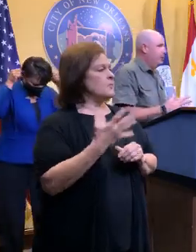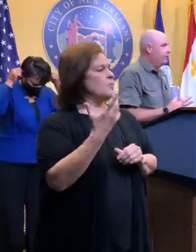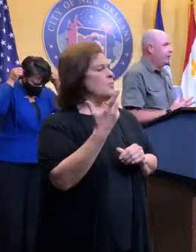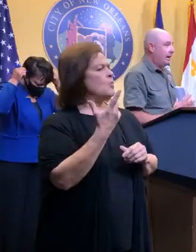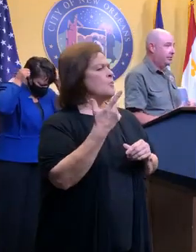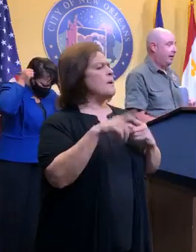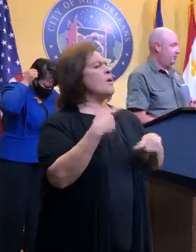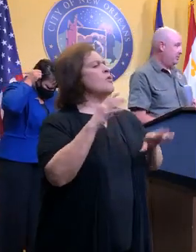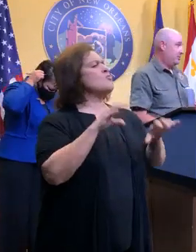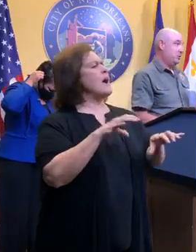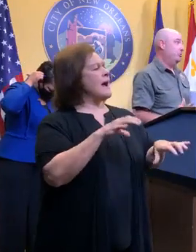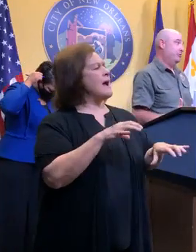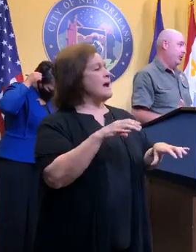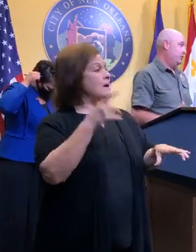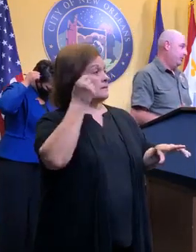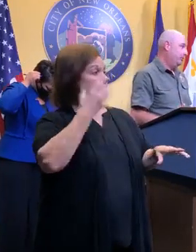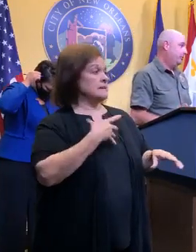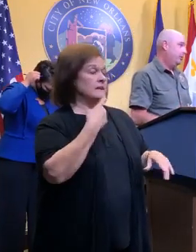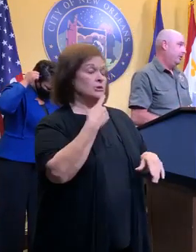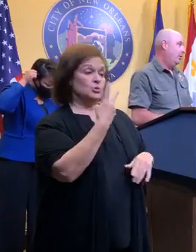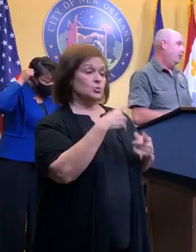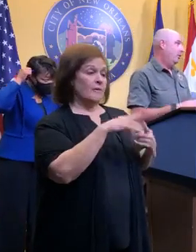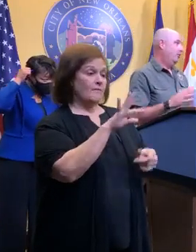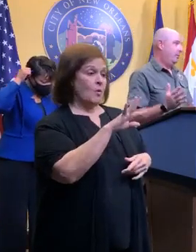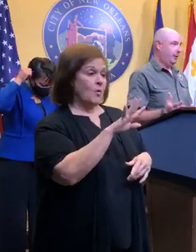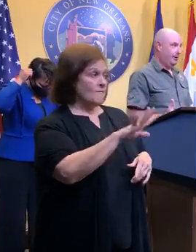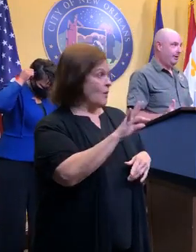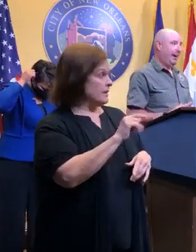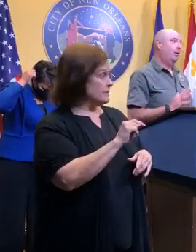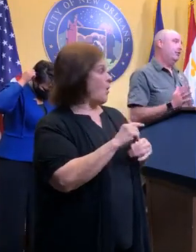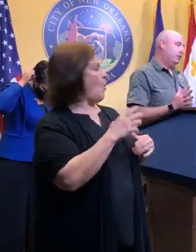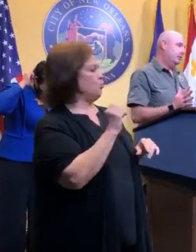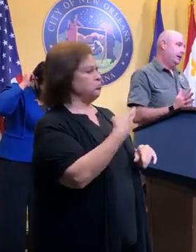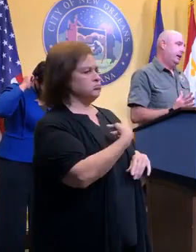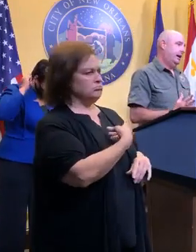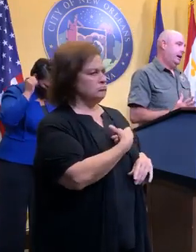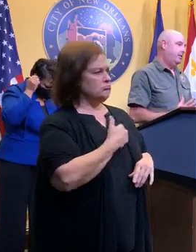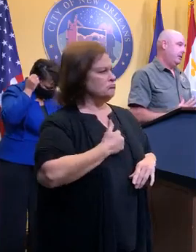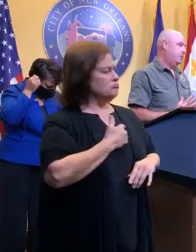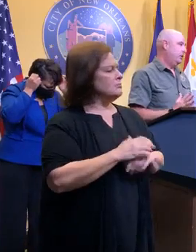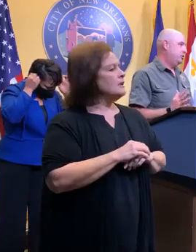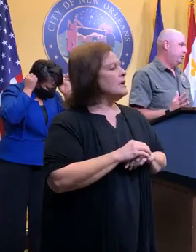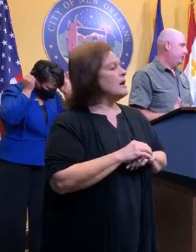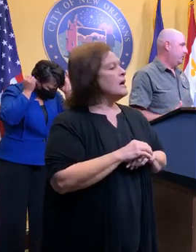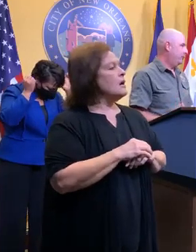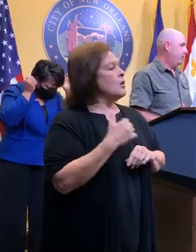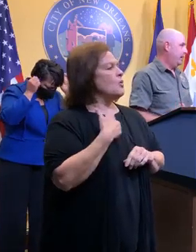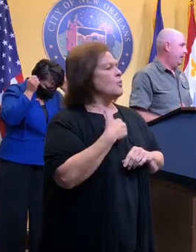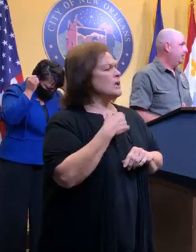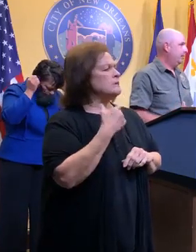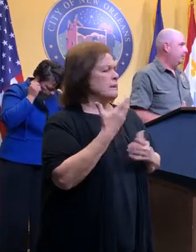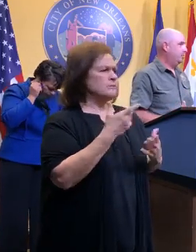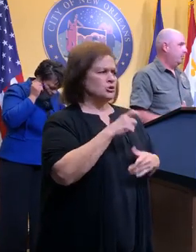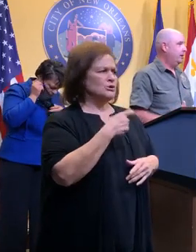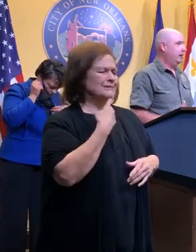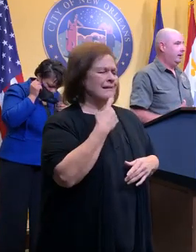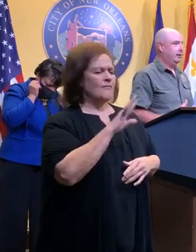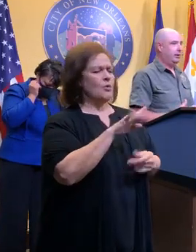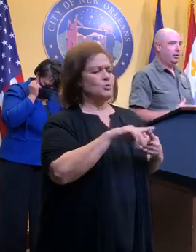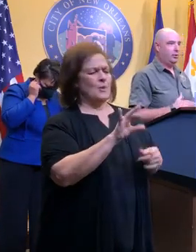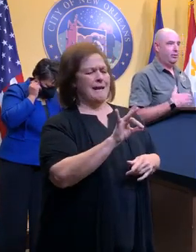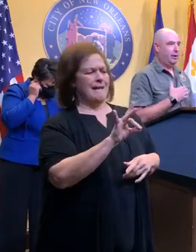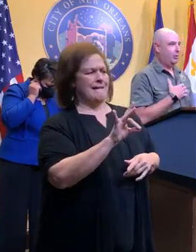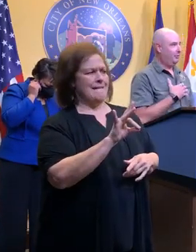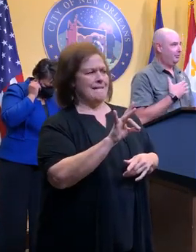There's one thing about the rainfall. Last advisory is actually two to four inches. Oh, less than that. the However, I think we should stick with four to eight at this